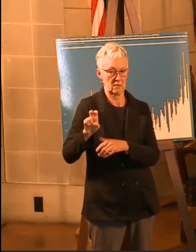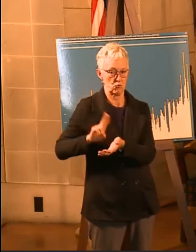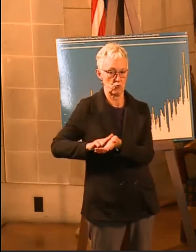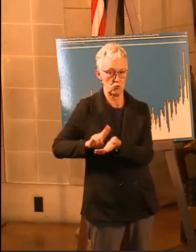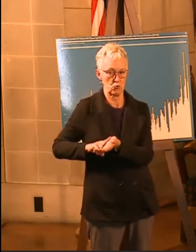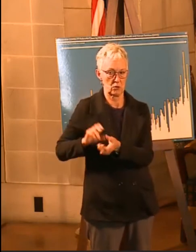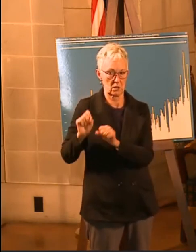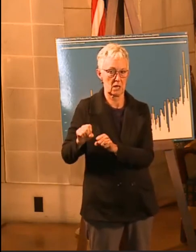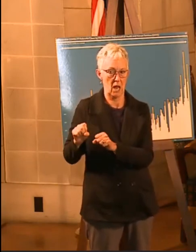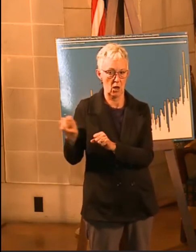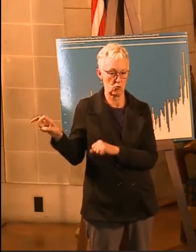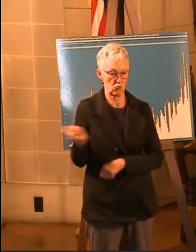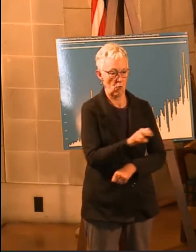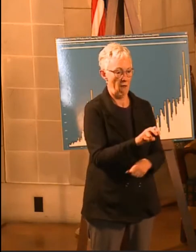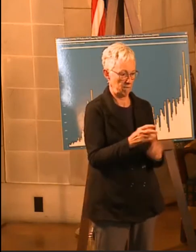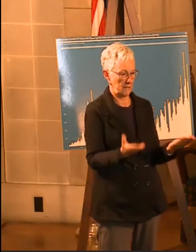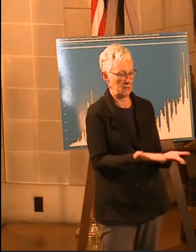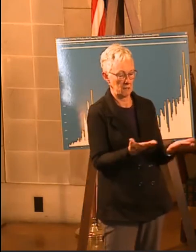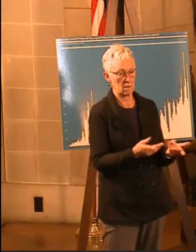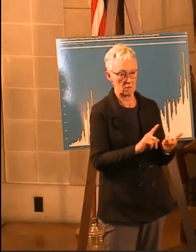they're already doing with regard to their staffs.